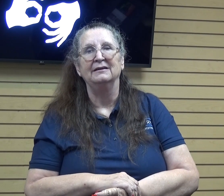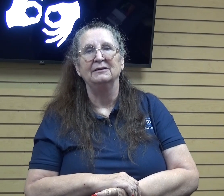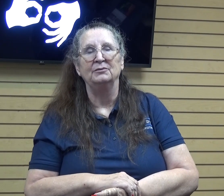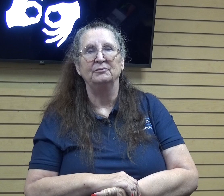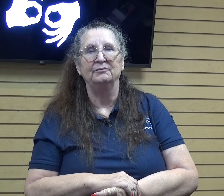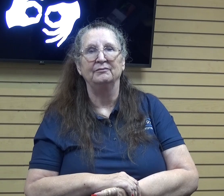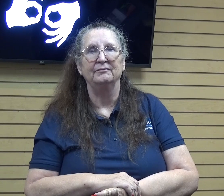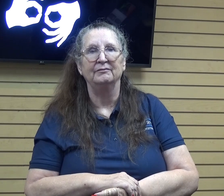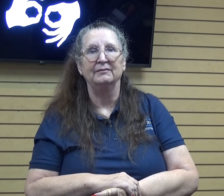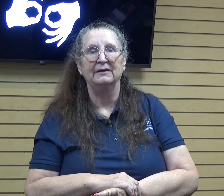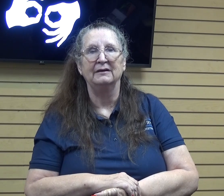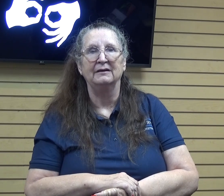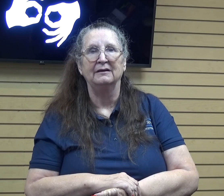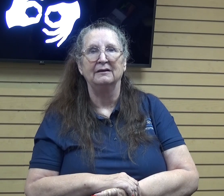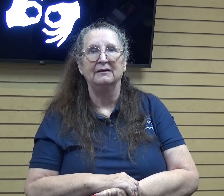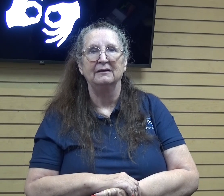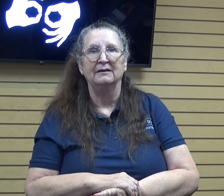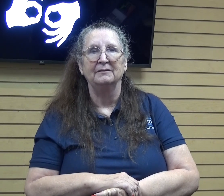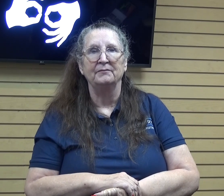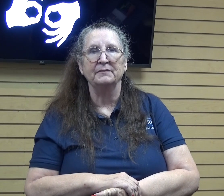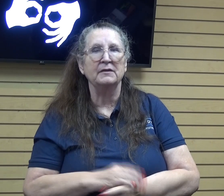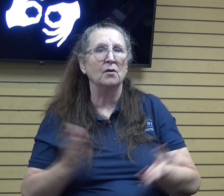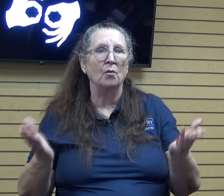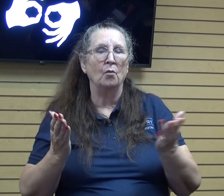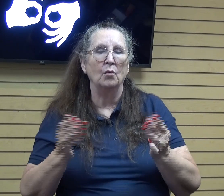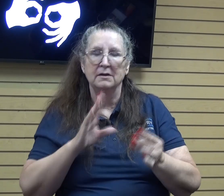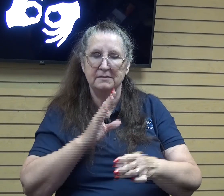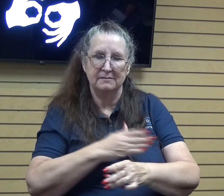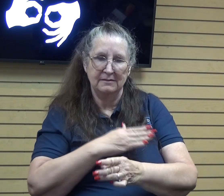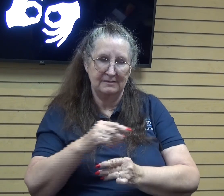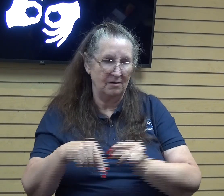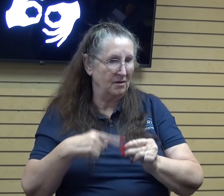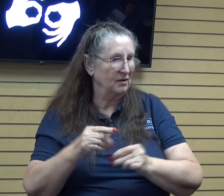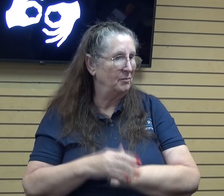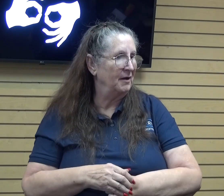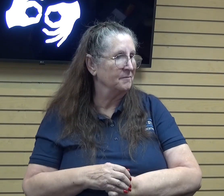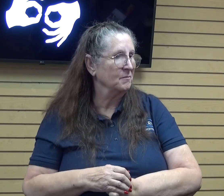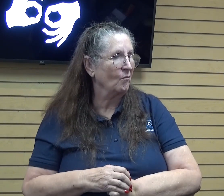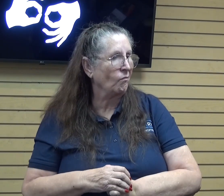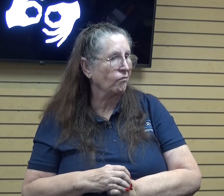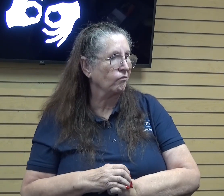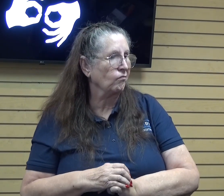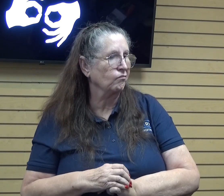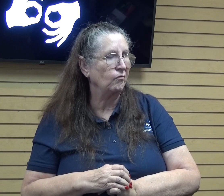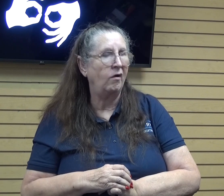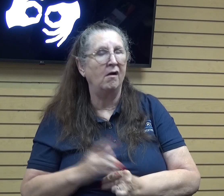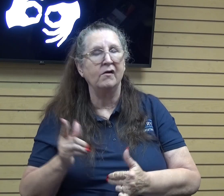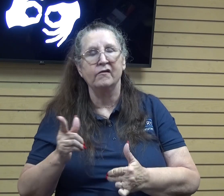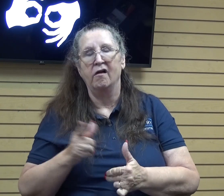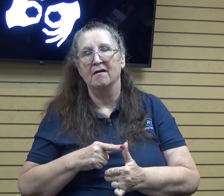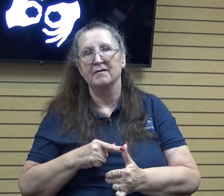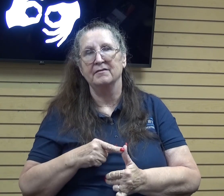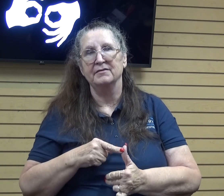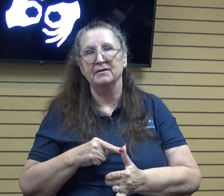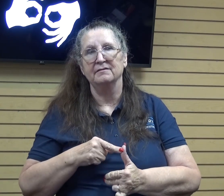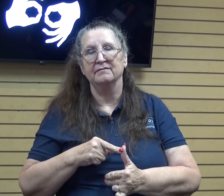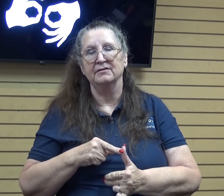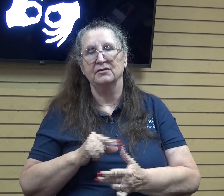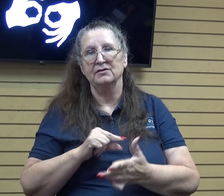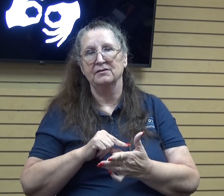is this let's see what is this song all about so the first uh lyrics of